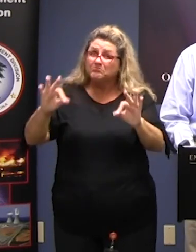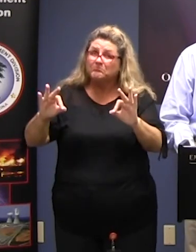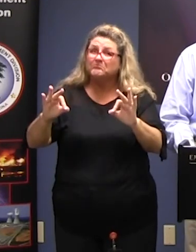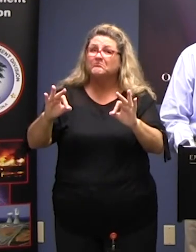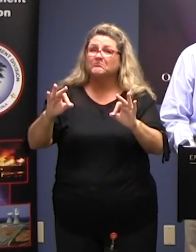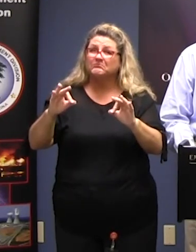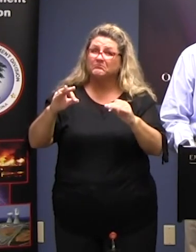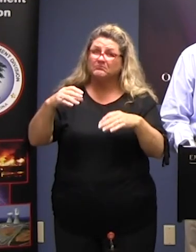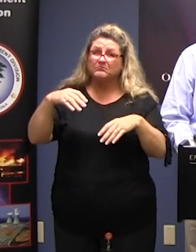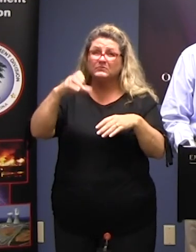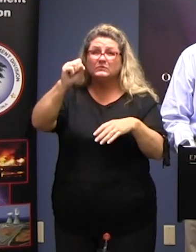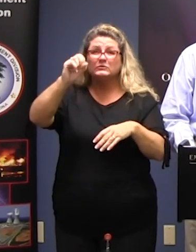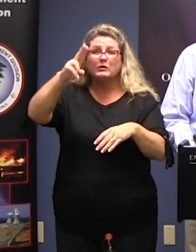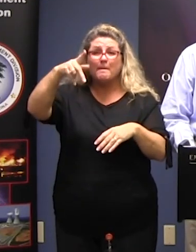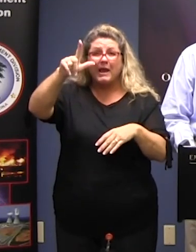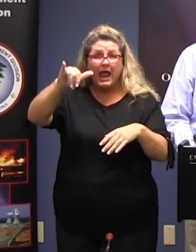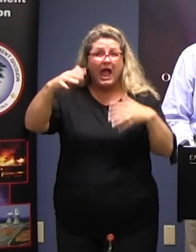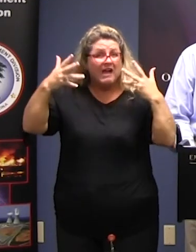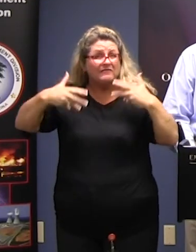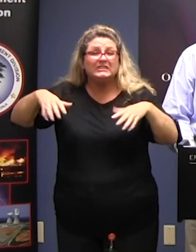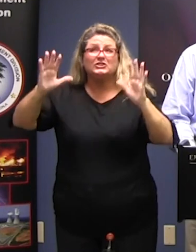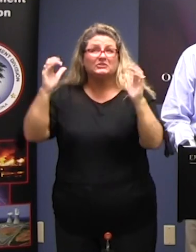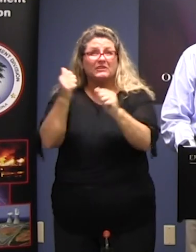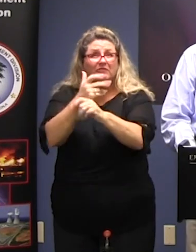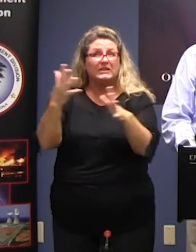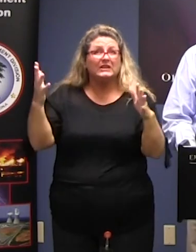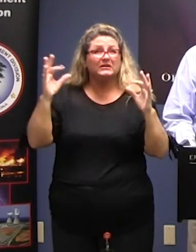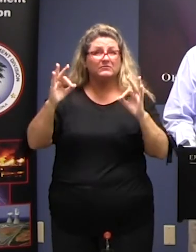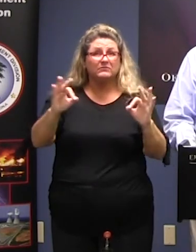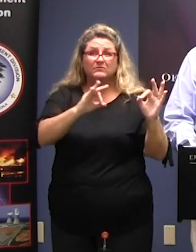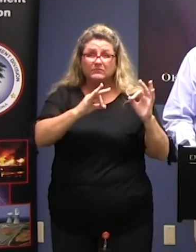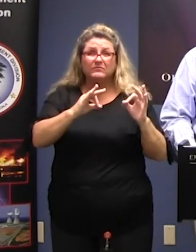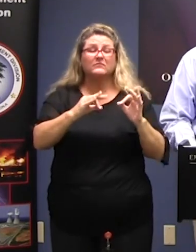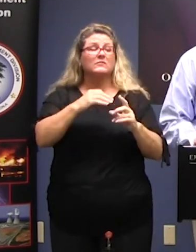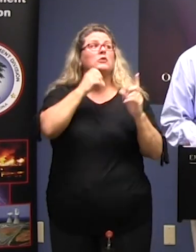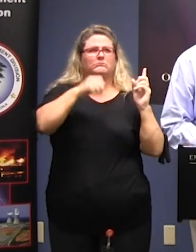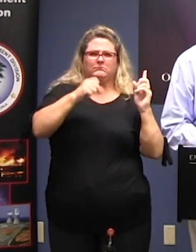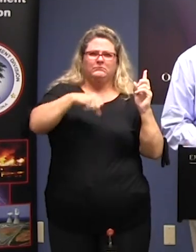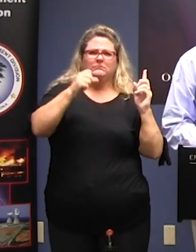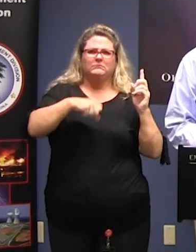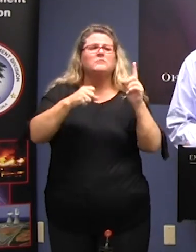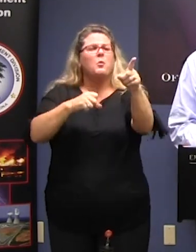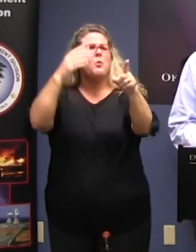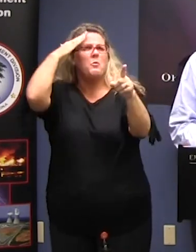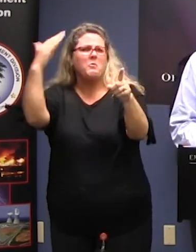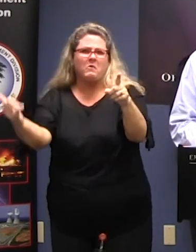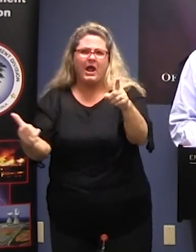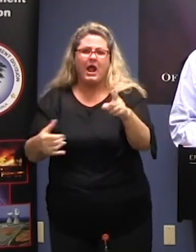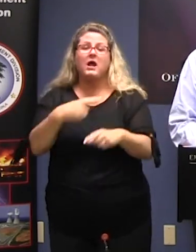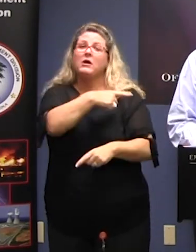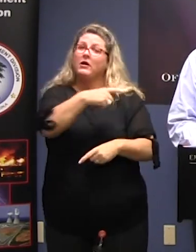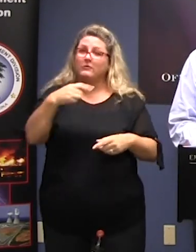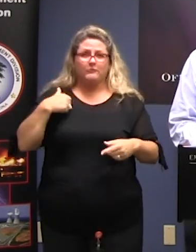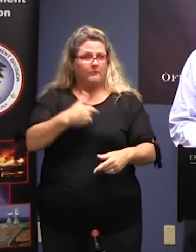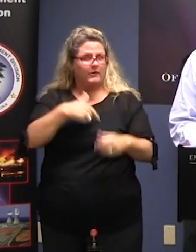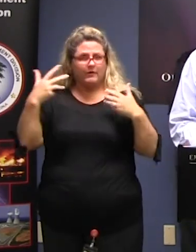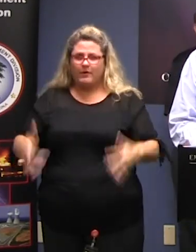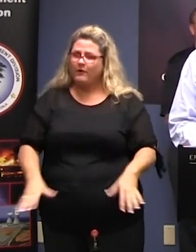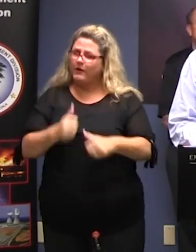to have all the supplies we need to take care of it? If so, then why? Yes, because we are prepared to the nth degree